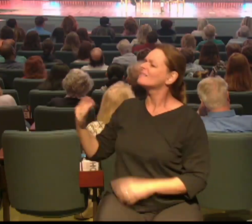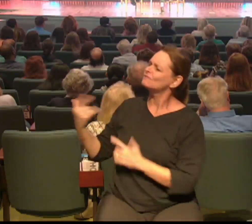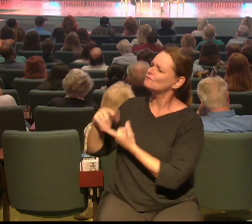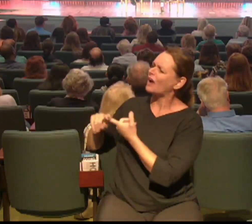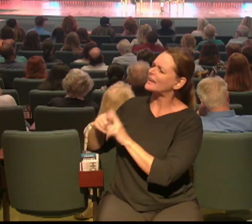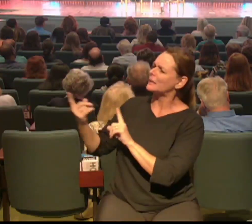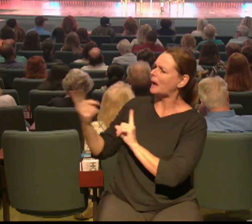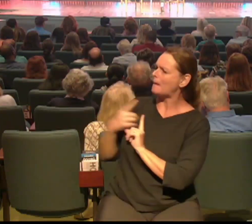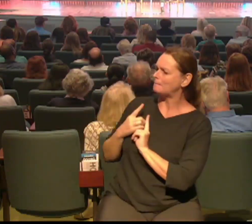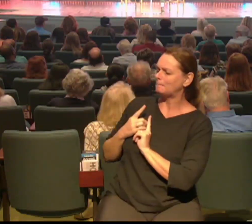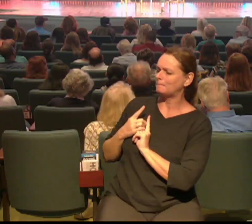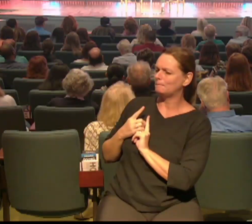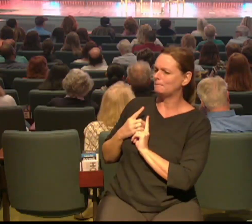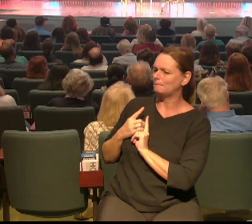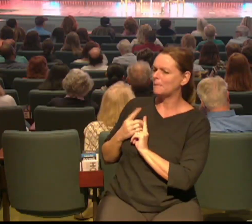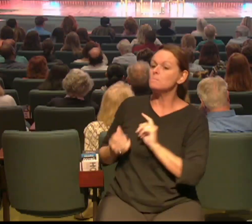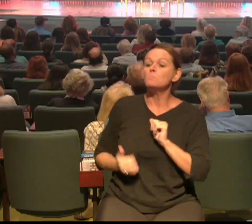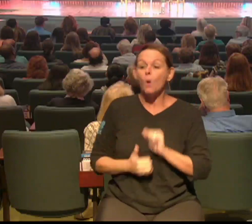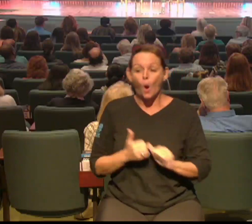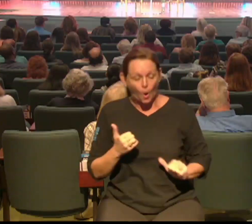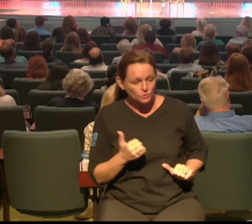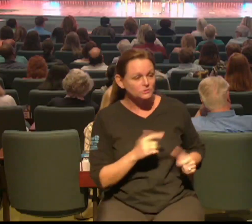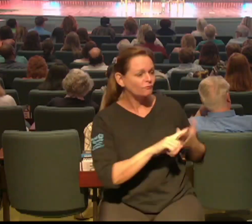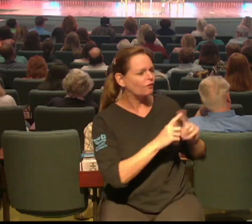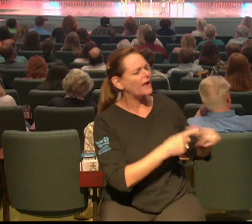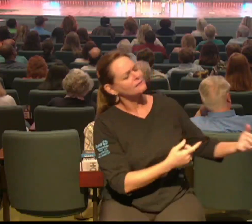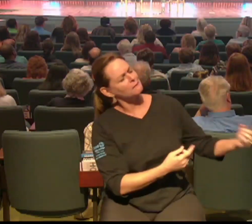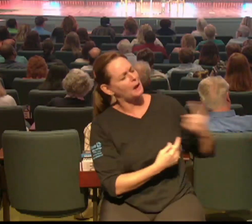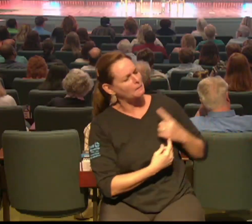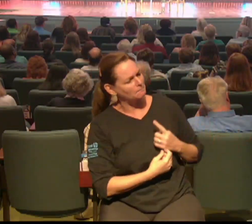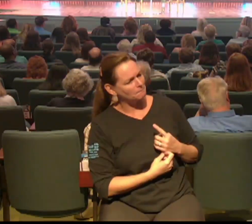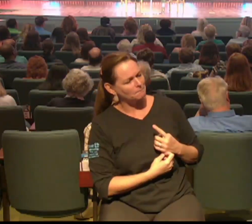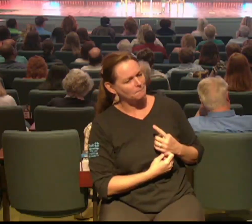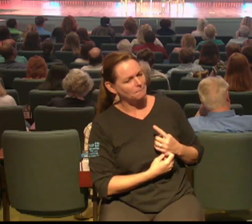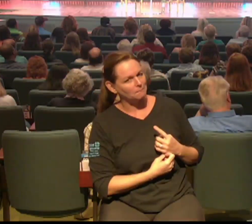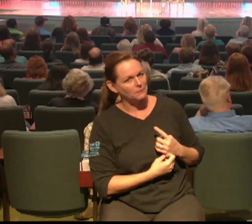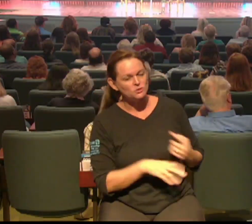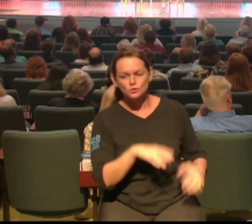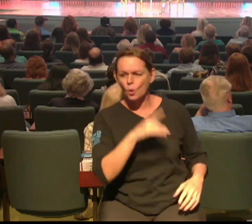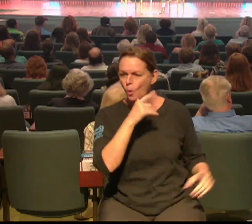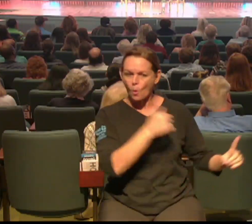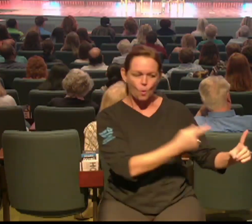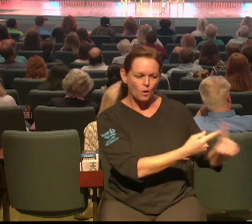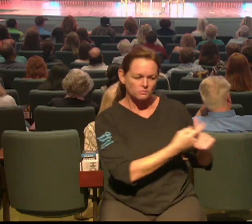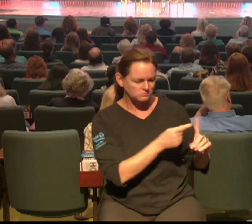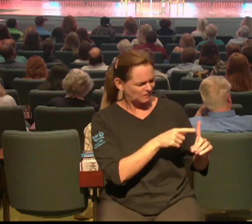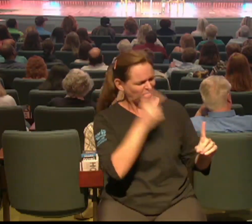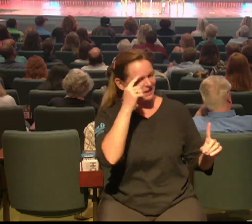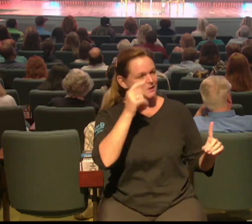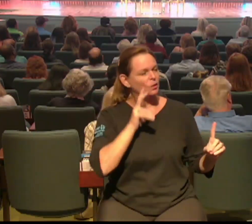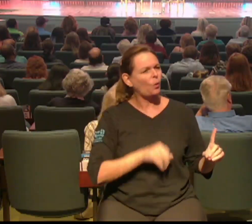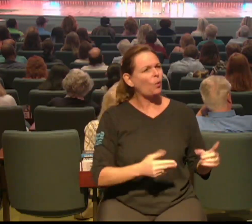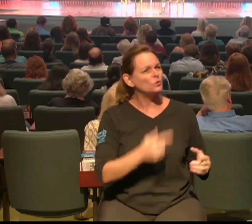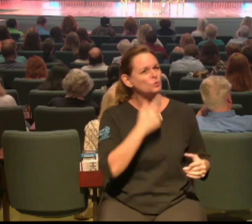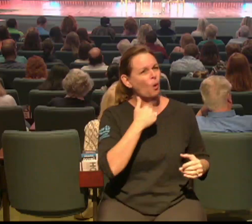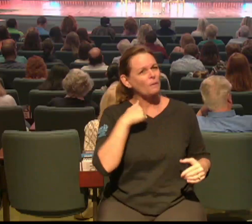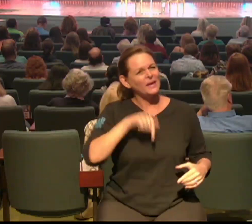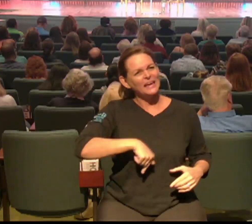message alone. God actually used a messenger to bring you that message. So if you think about who was that person in your life, you for me, it probably started with my